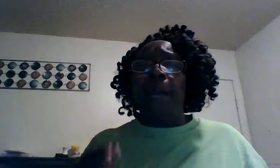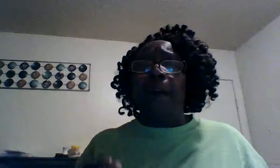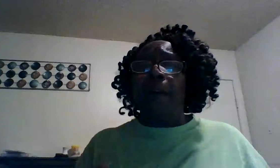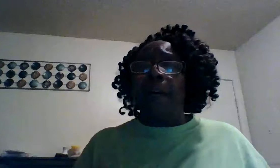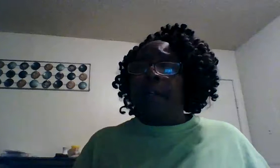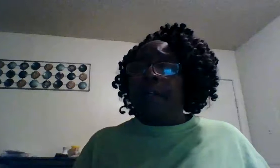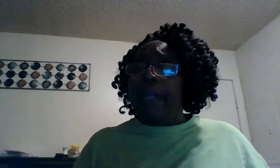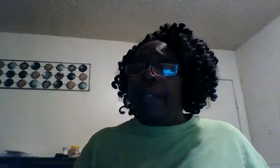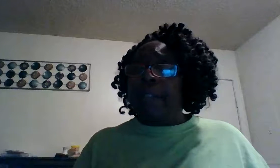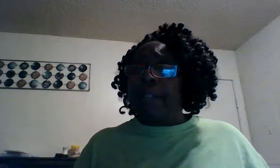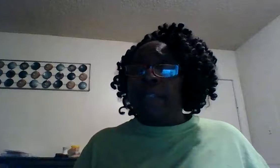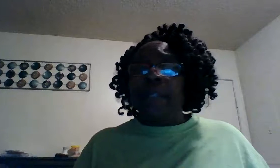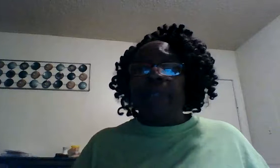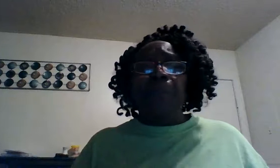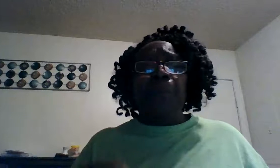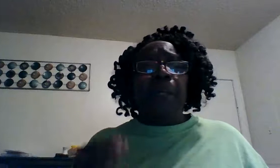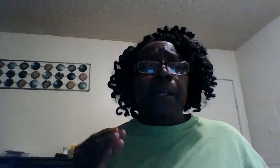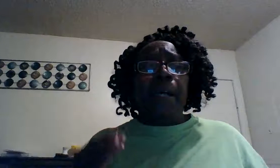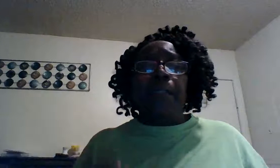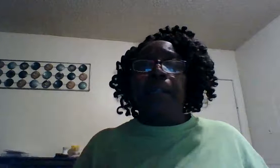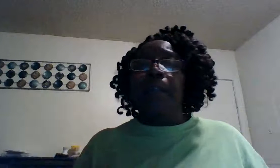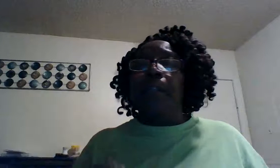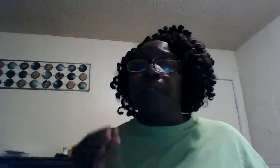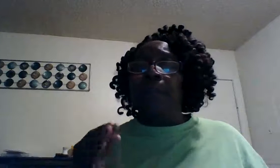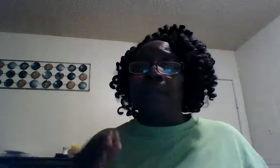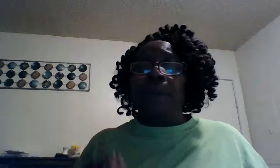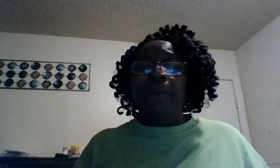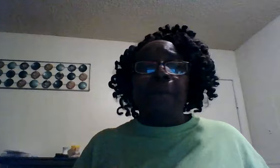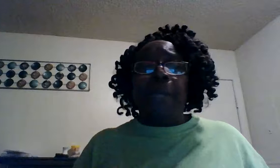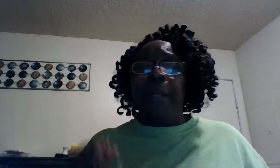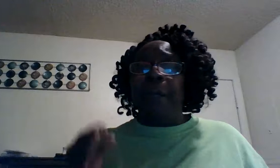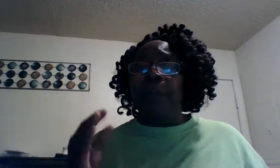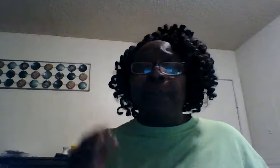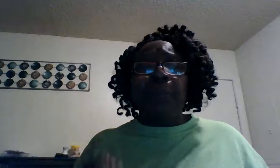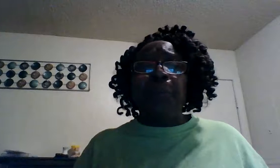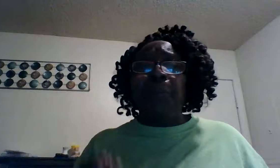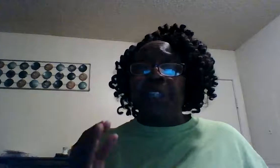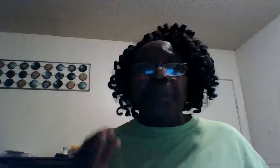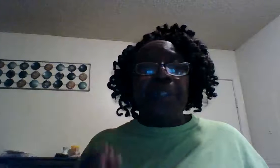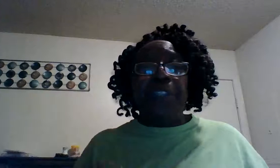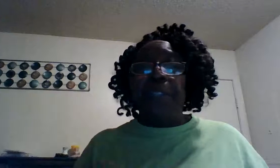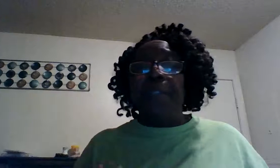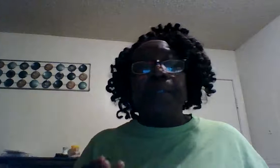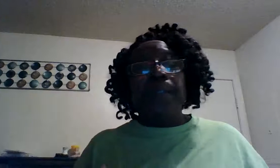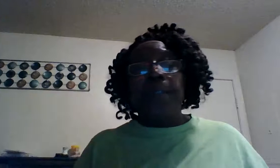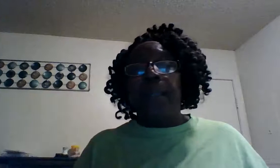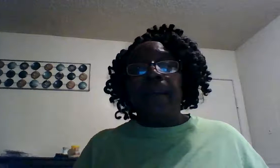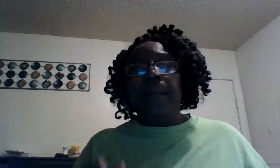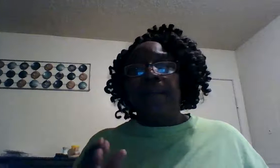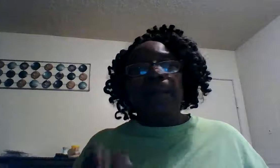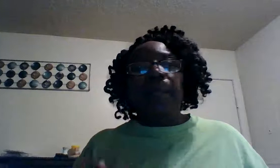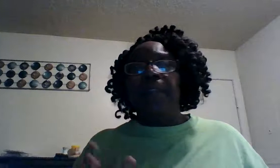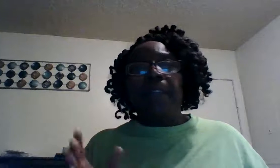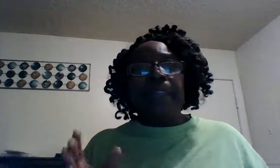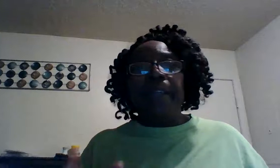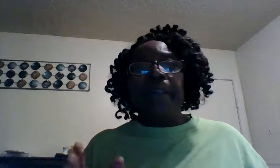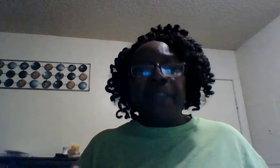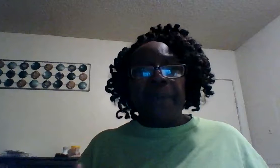how they deceive you what god told us you love them now do just what jesus said father forgive them